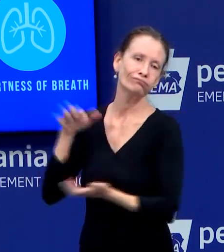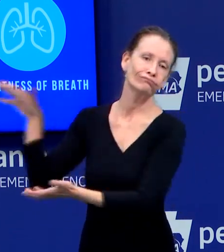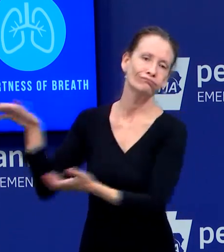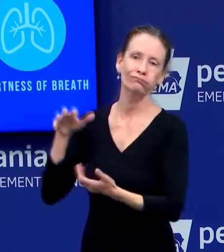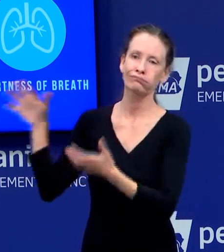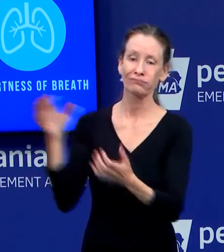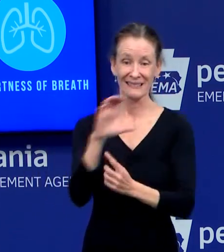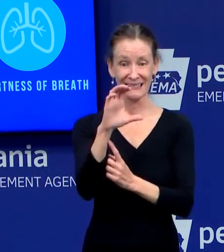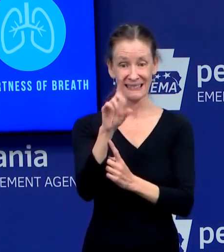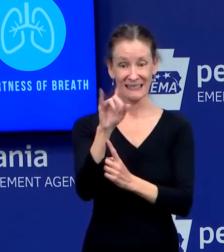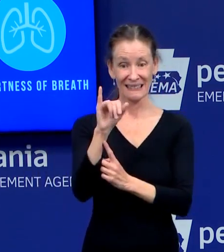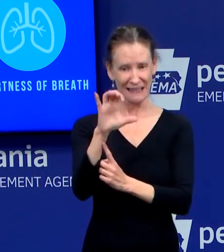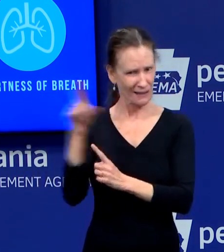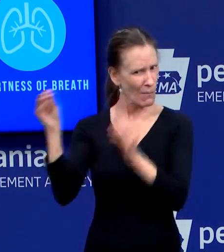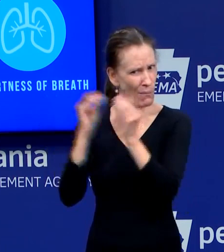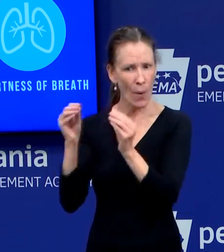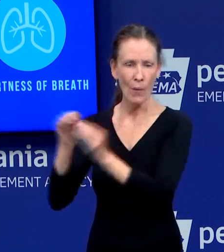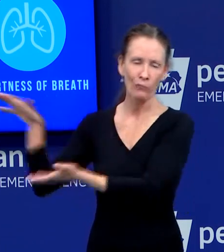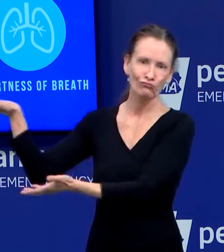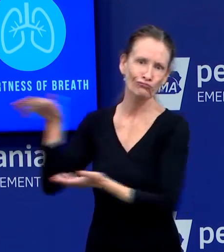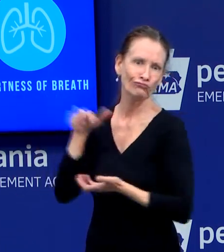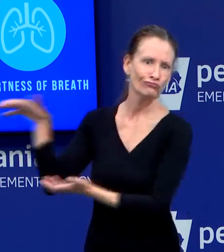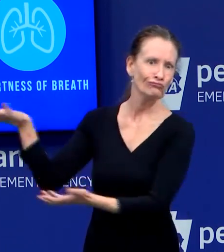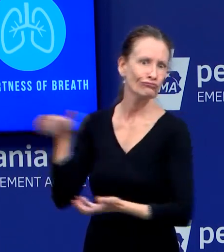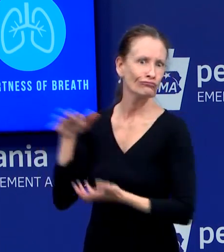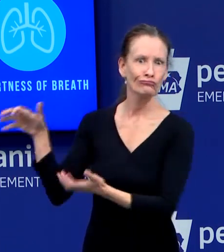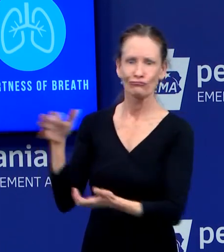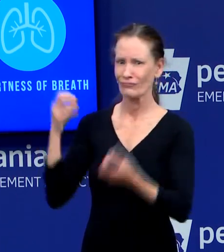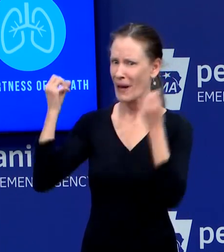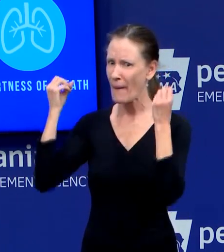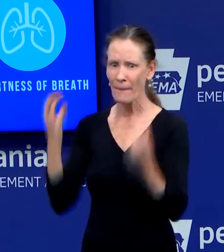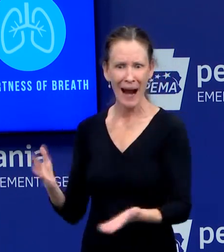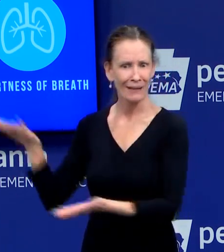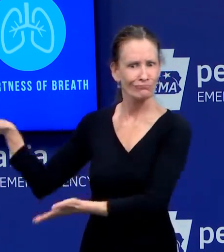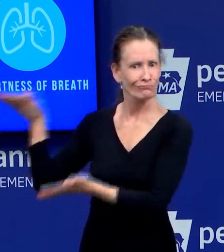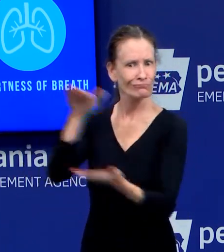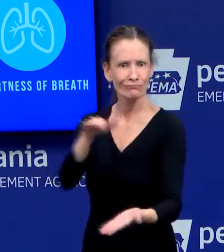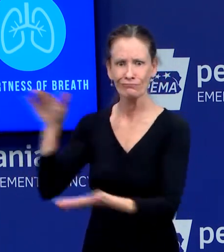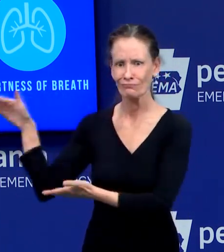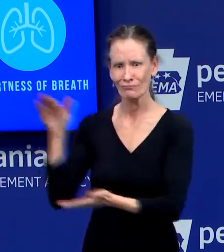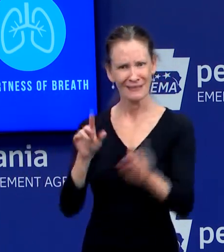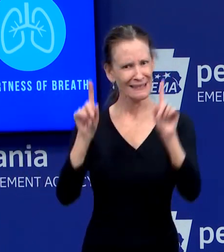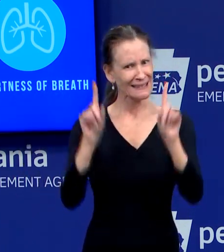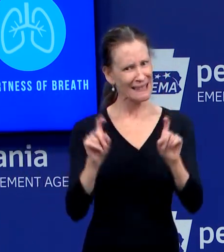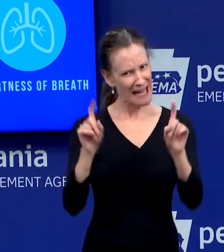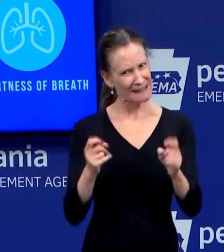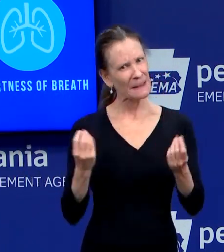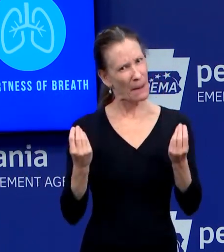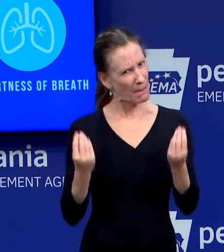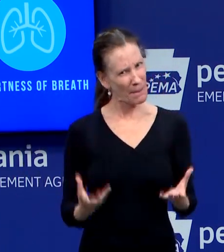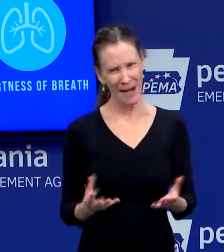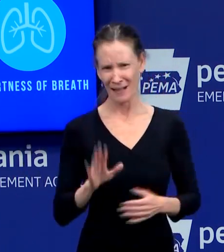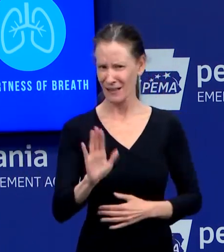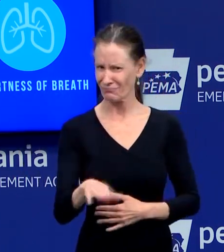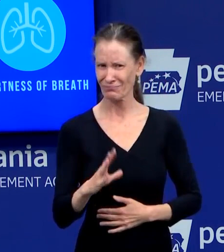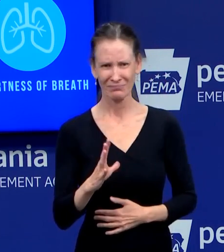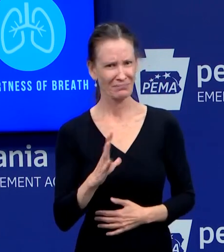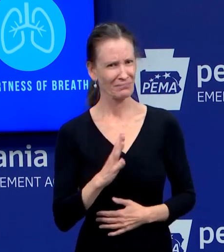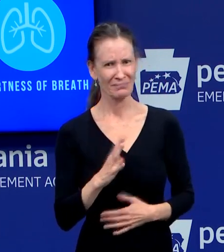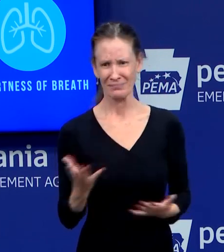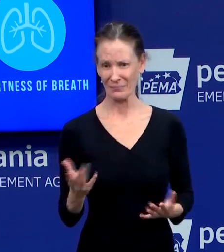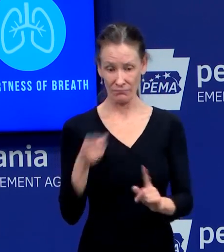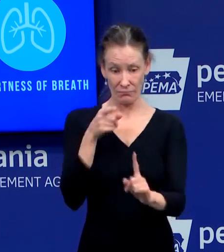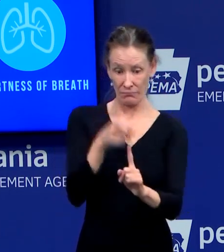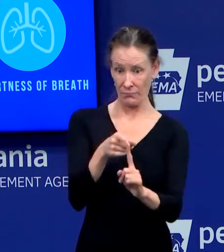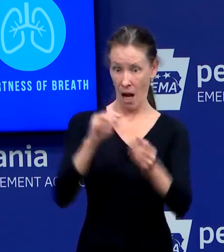Or either CDC or FDA. I don't know which. So we're continually getting new supplies. I don't know exactly. I mean, our impression